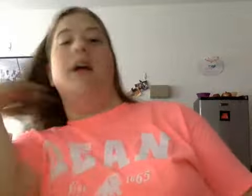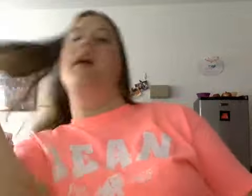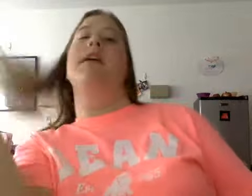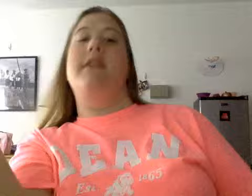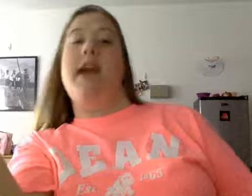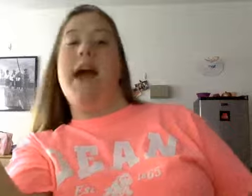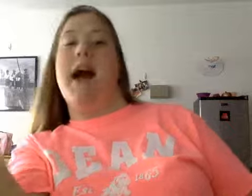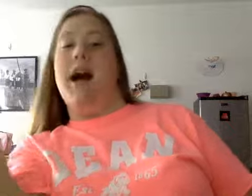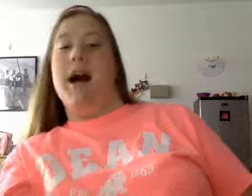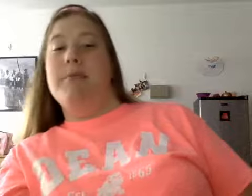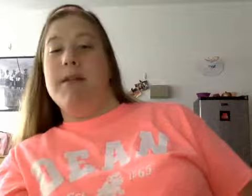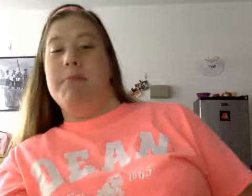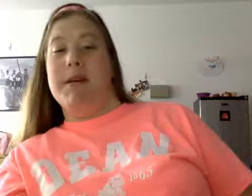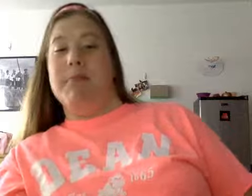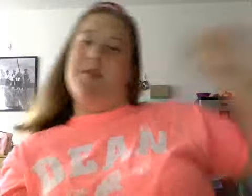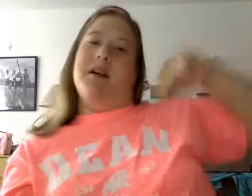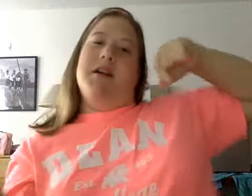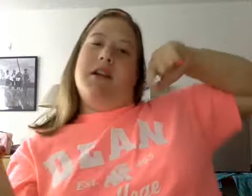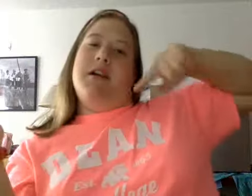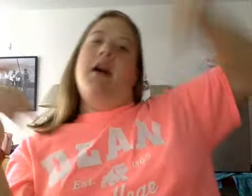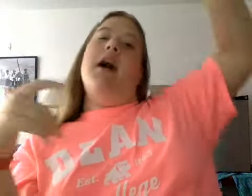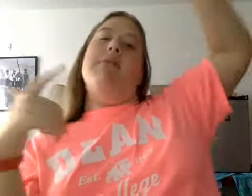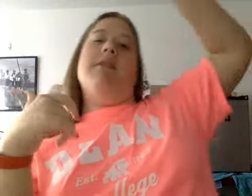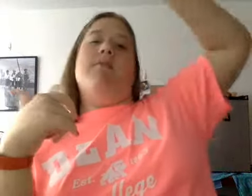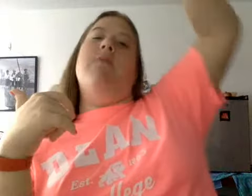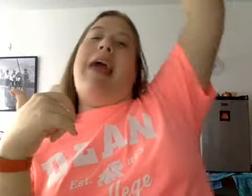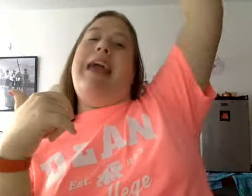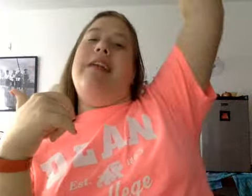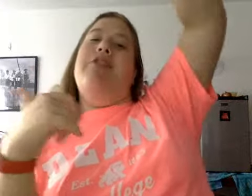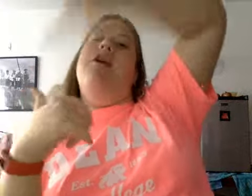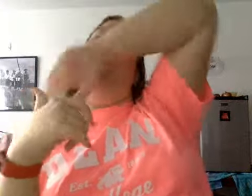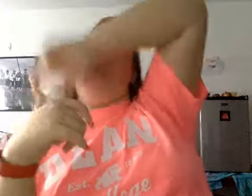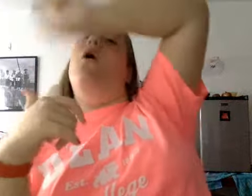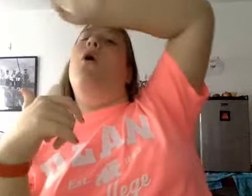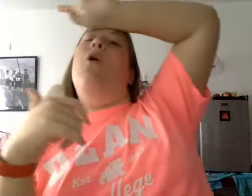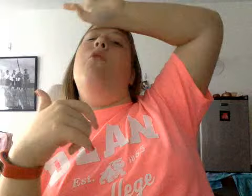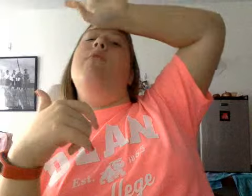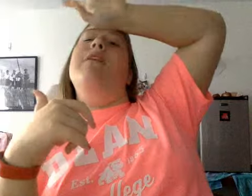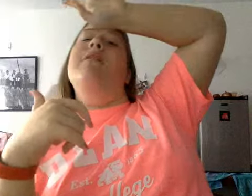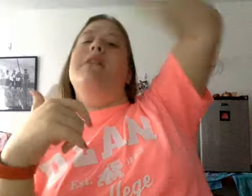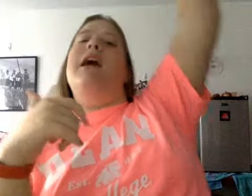yeah I'm gonna be a partier I'm gonna rage oh yeah